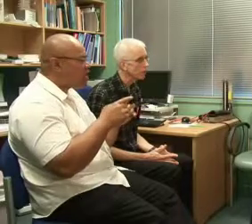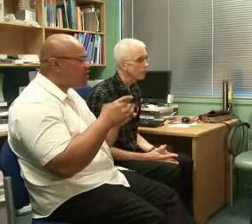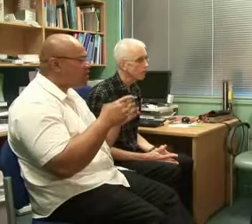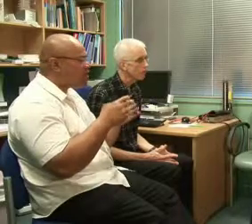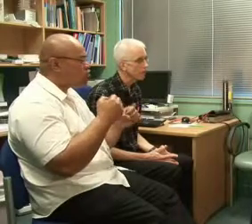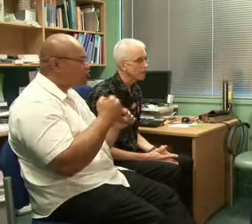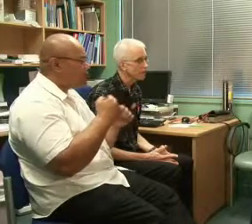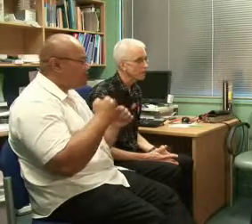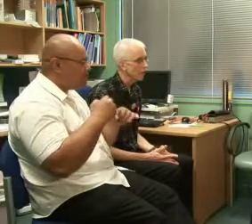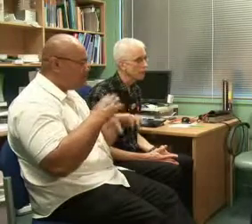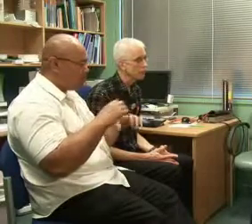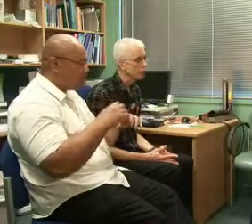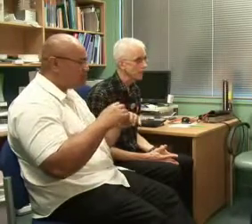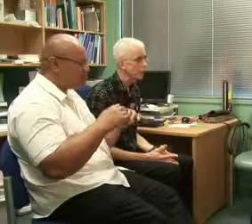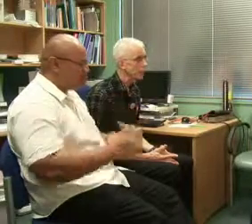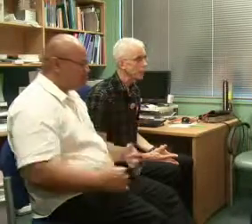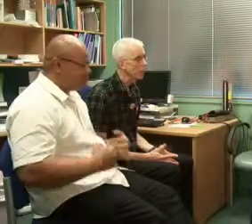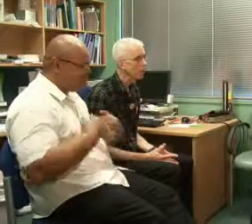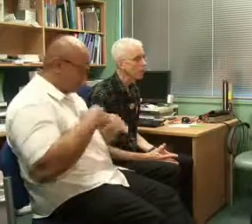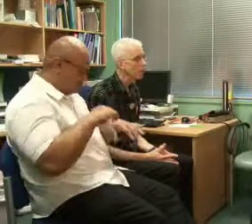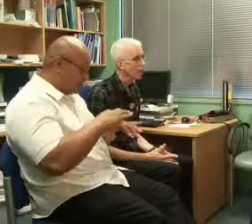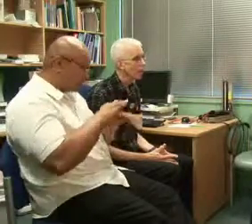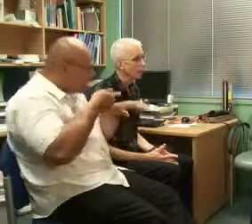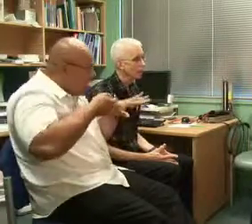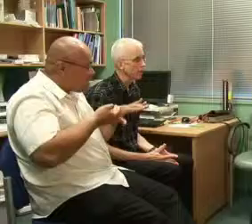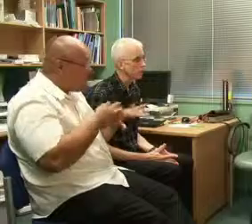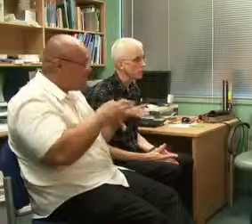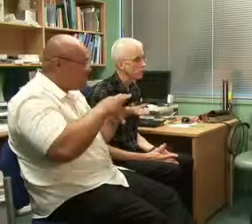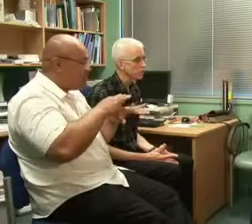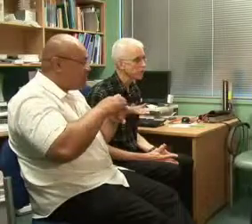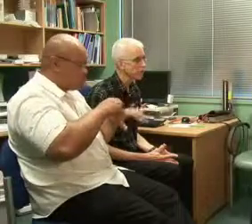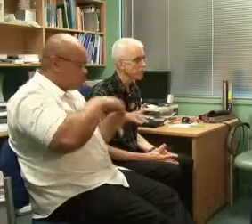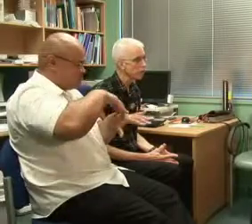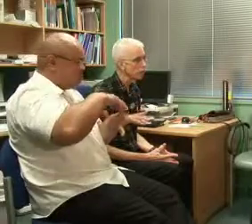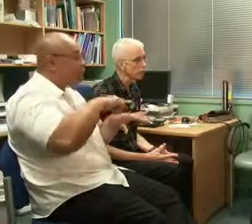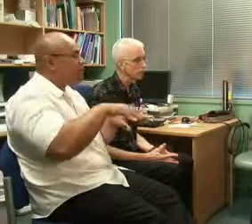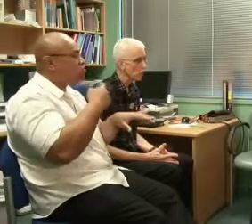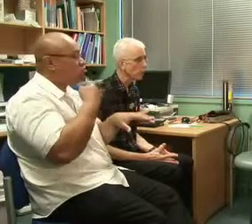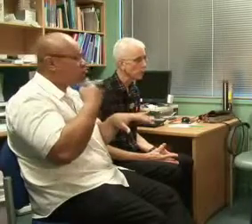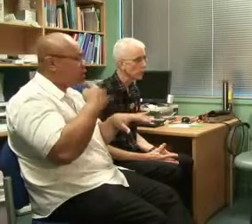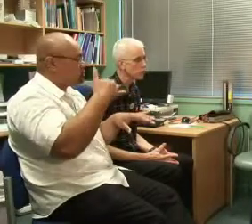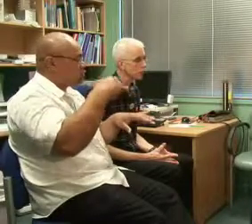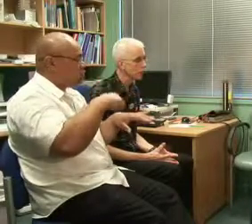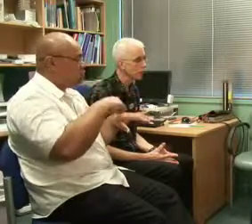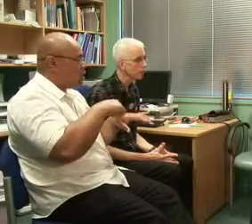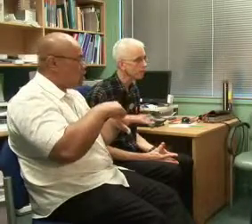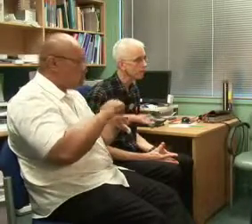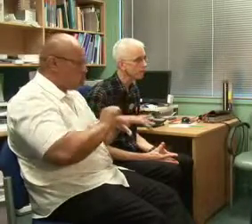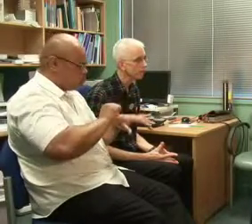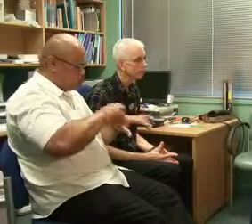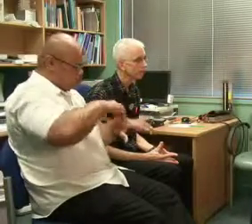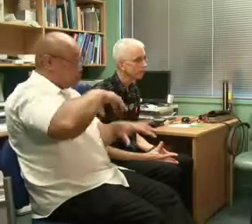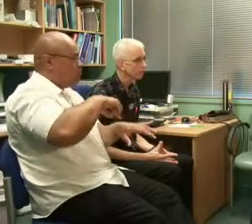that gets in under the skin and causes it to get red and sore and swollen.